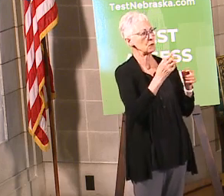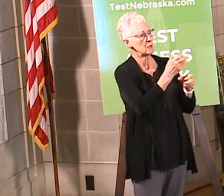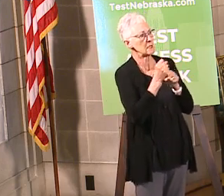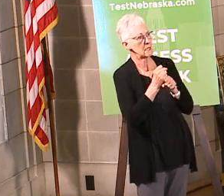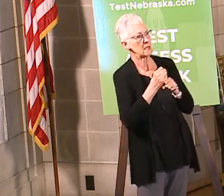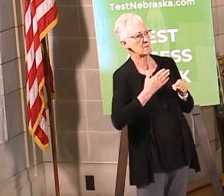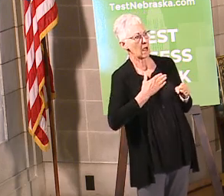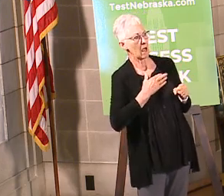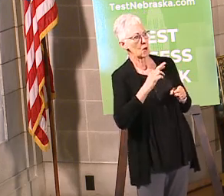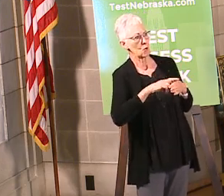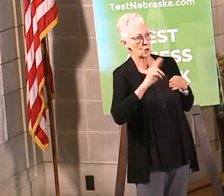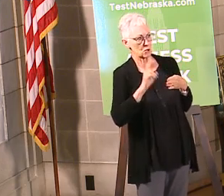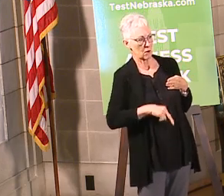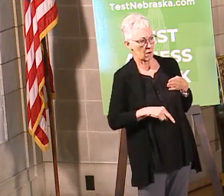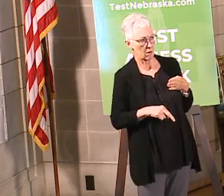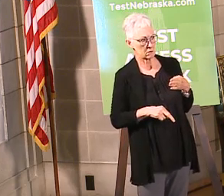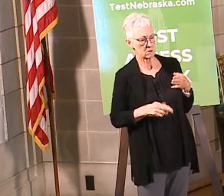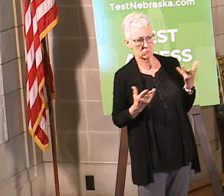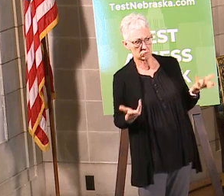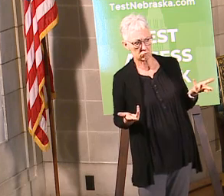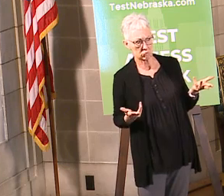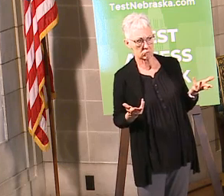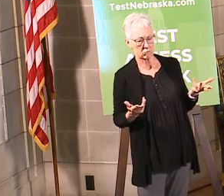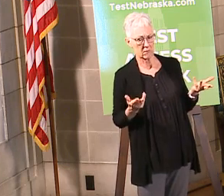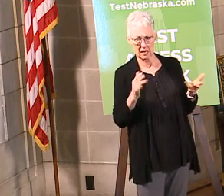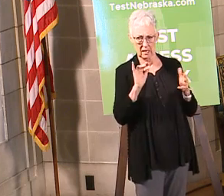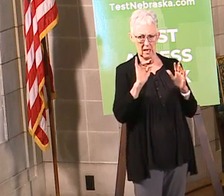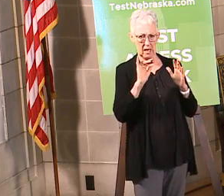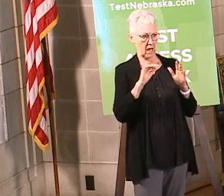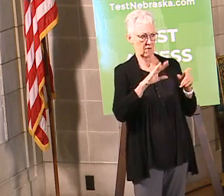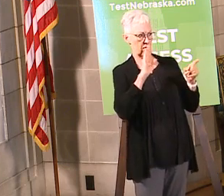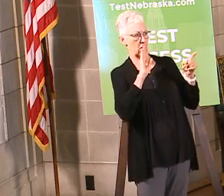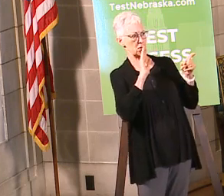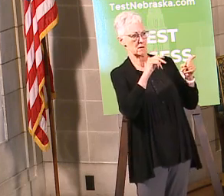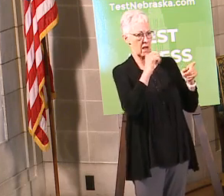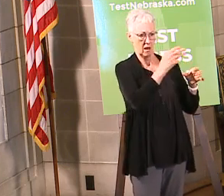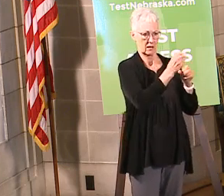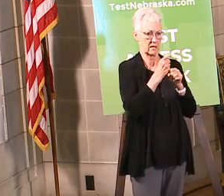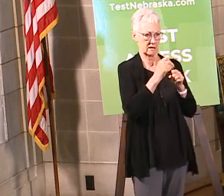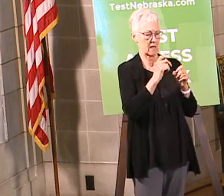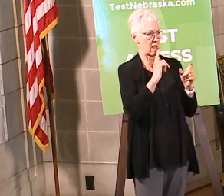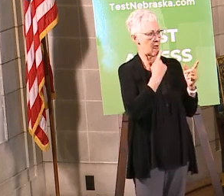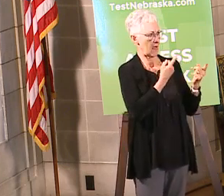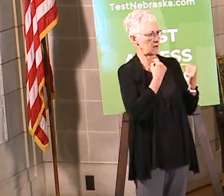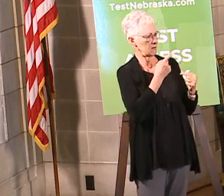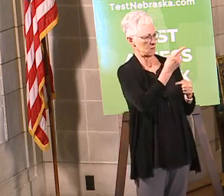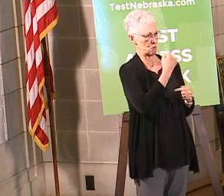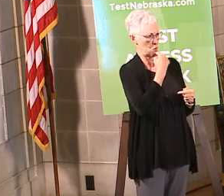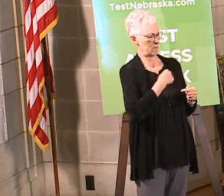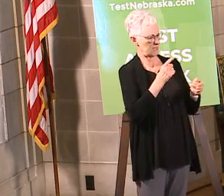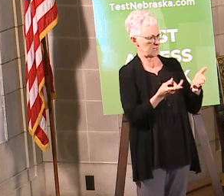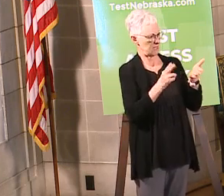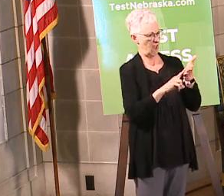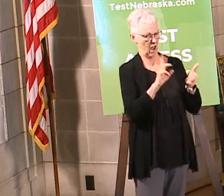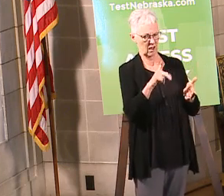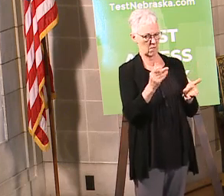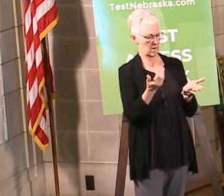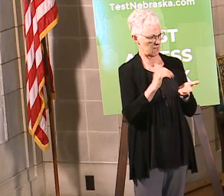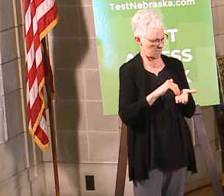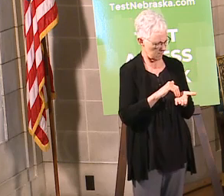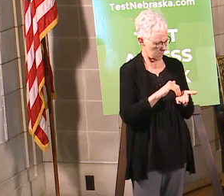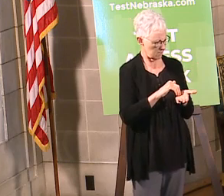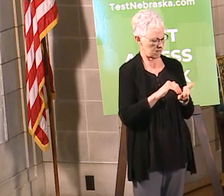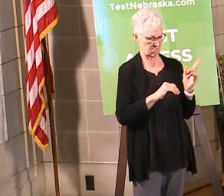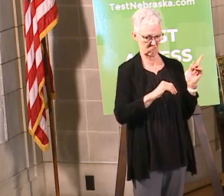that is the first time we've heard that one, Paul, so you can ask that reader to reach out to our office to get the details on that, because that is one I have not heard